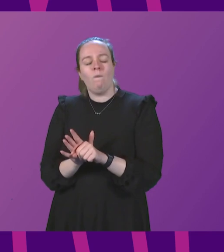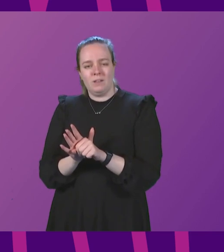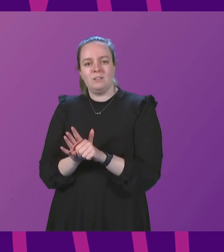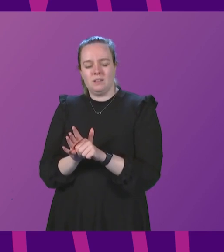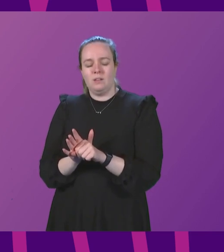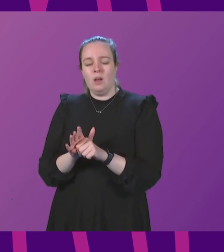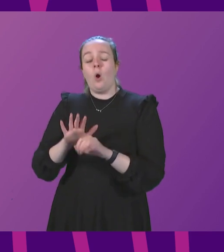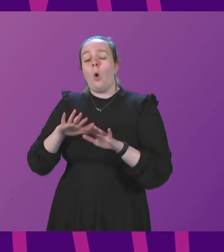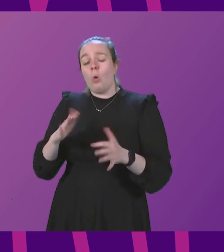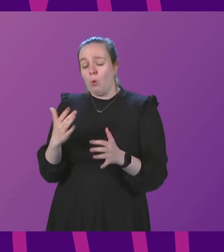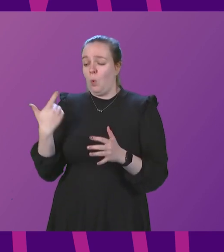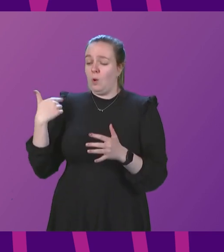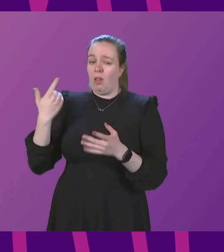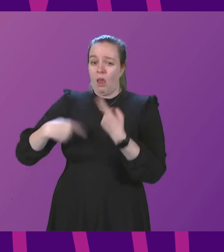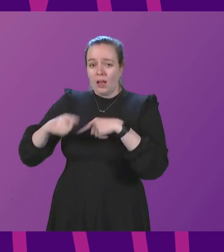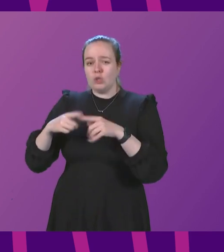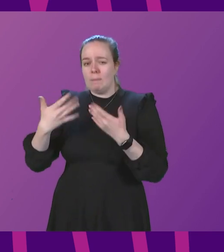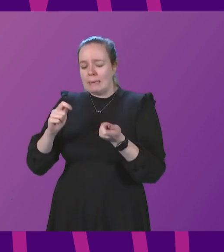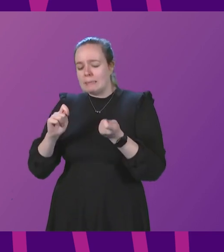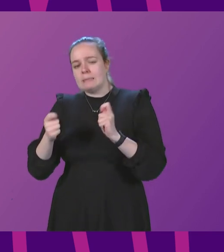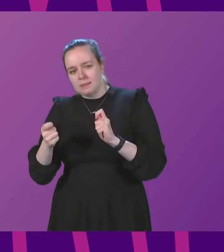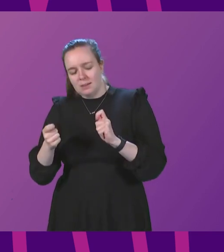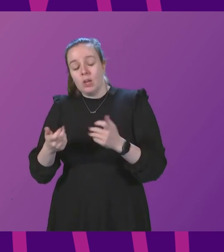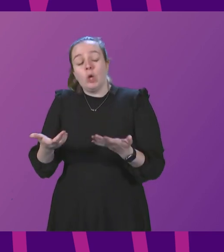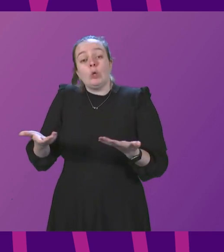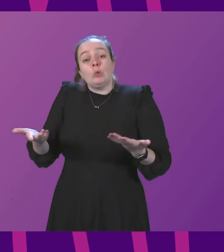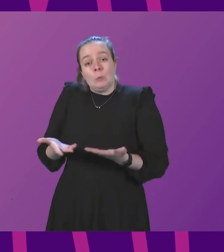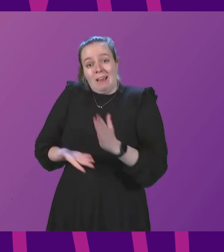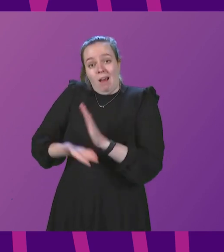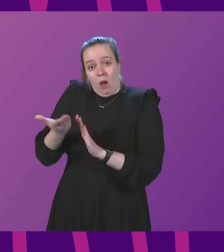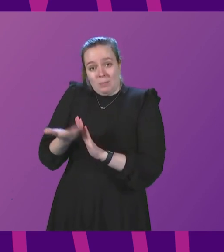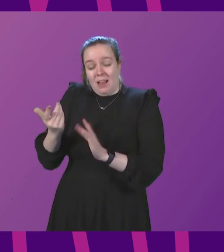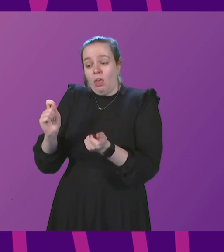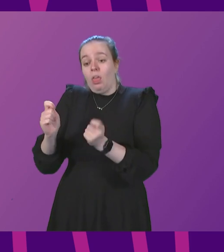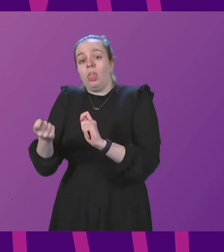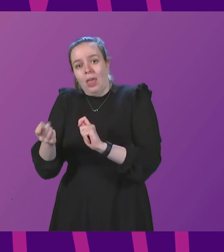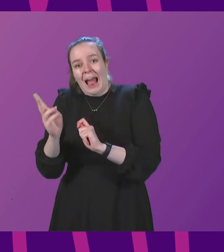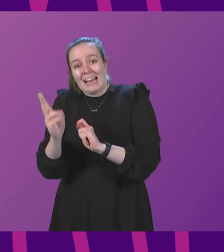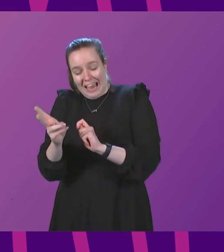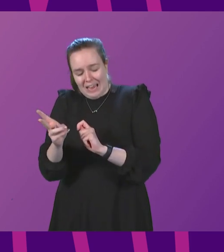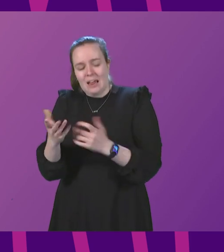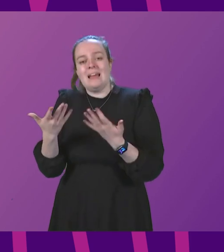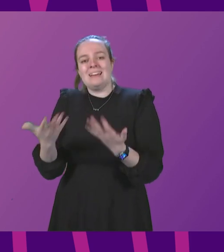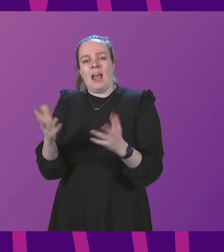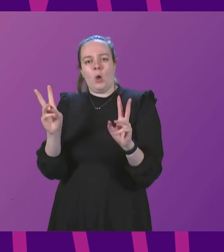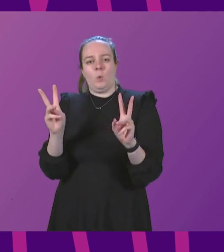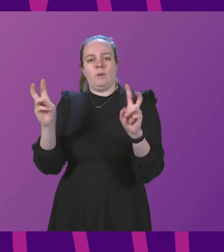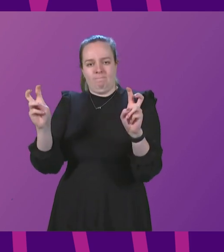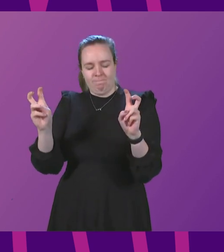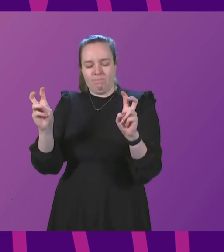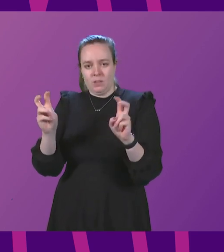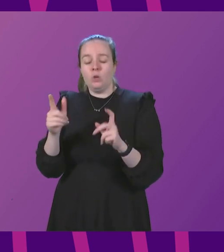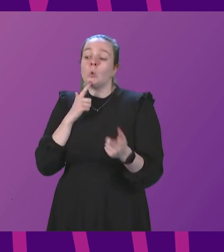We modified that somewhat last year. In today's update, it is modified further and now expressed as follows.